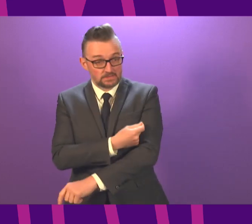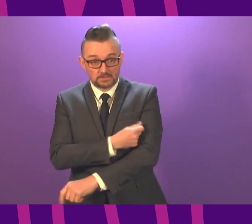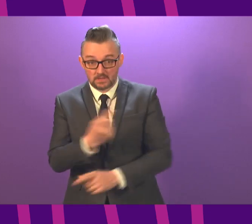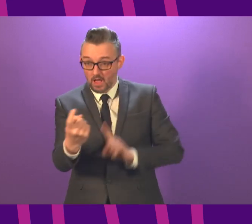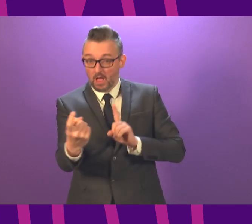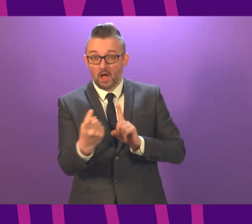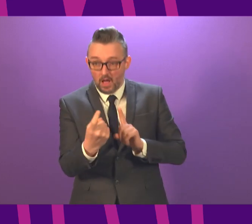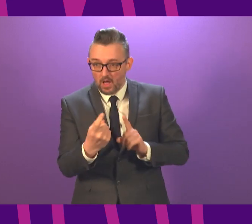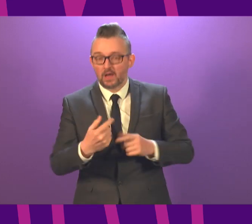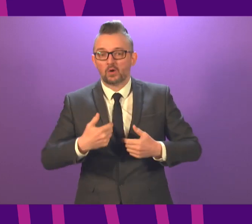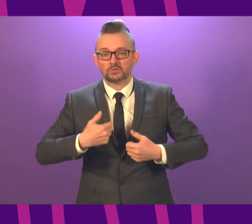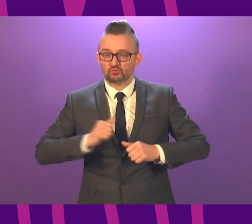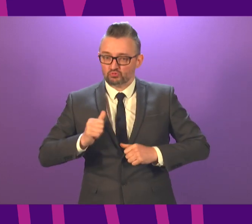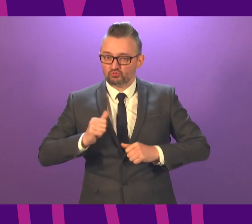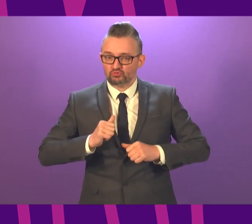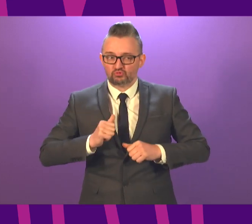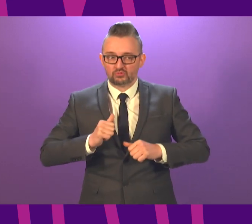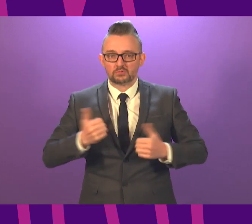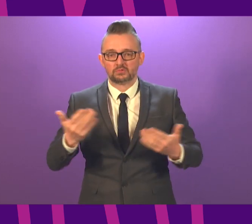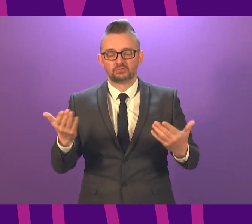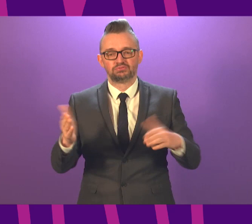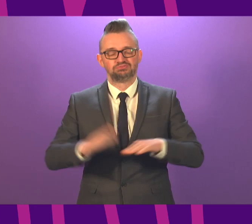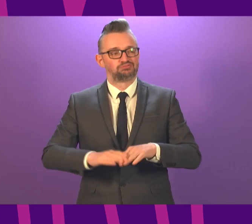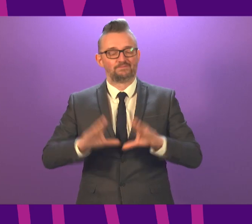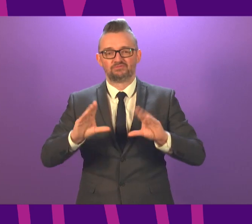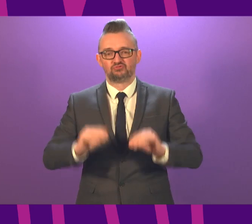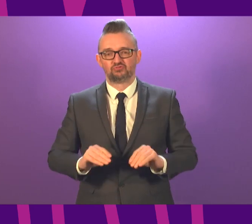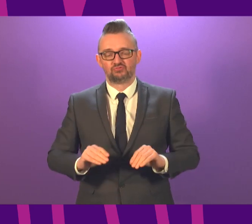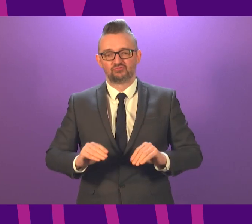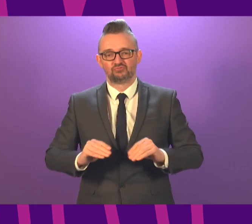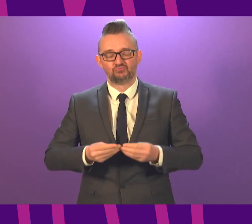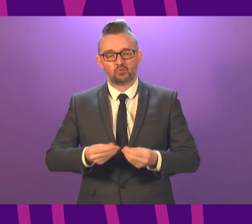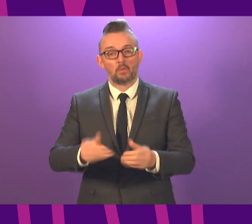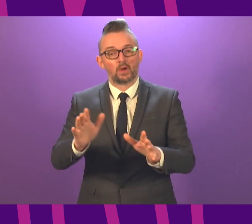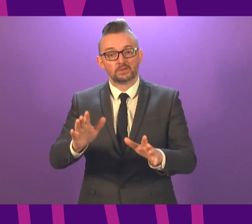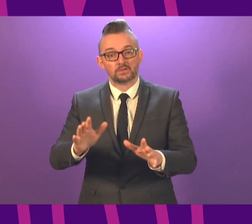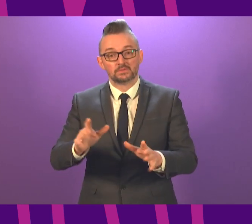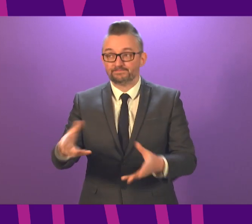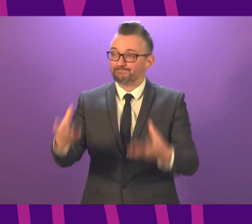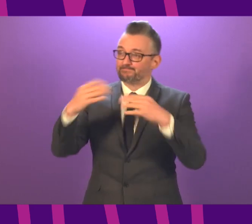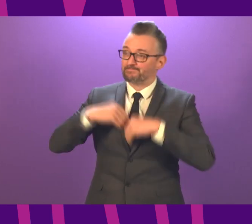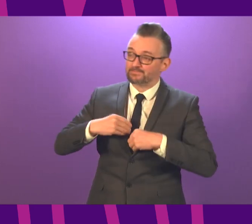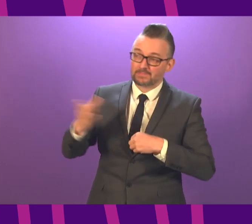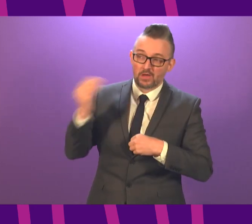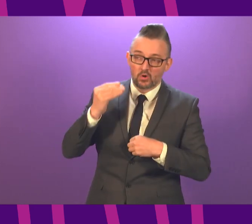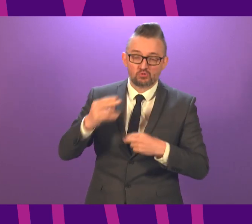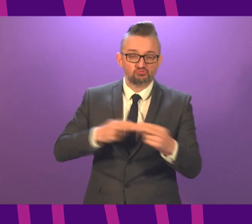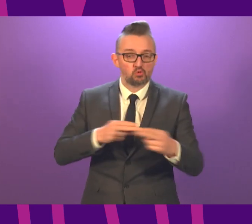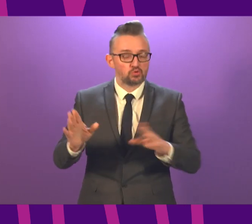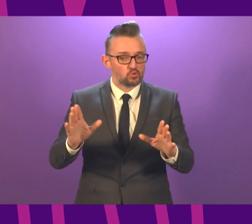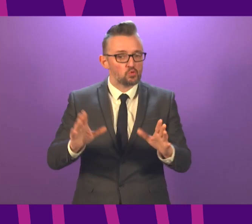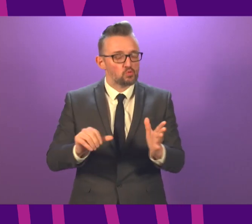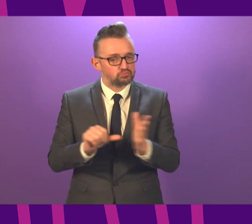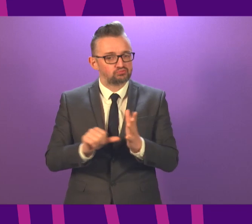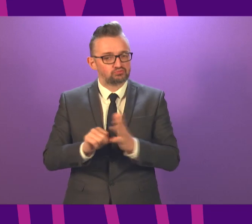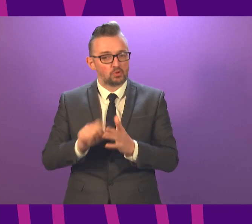when all this will begin to be over. That being said, this is hard news at a hard time when the resilience of people